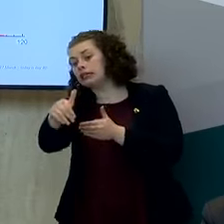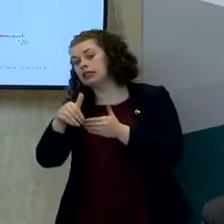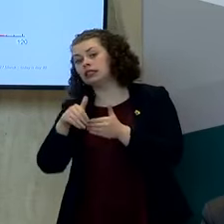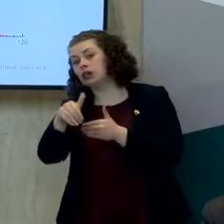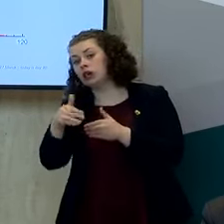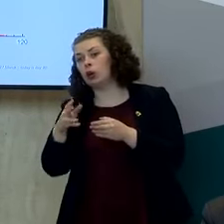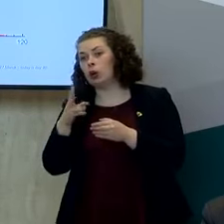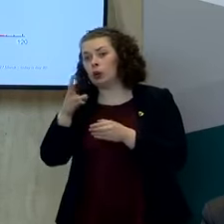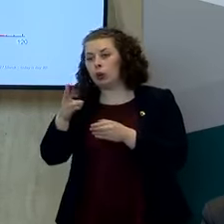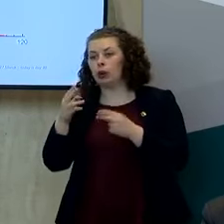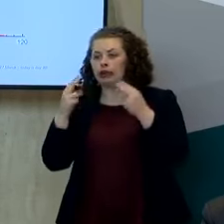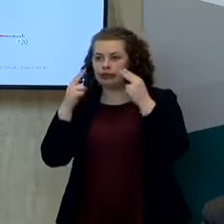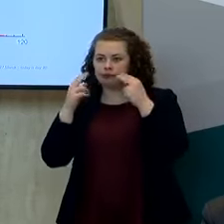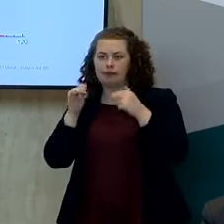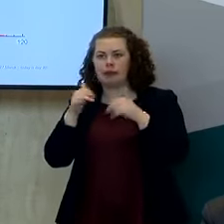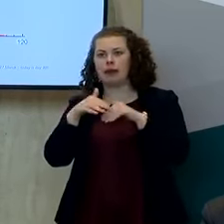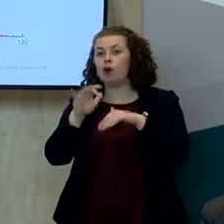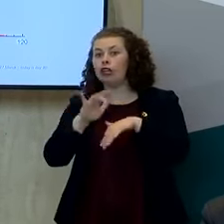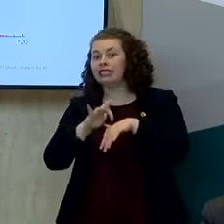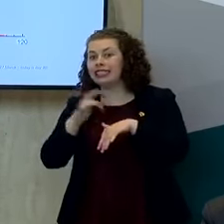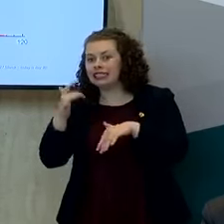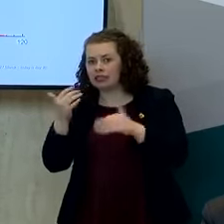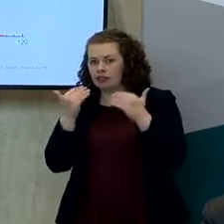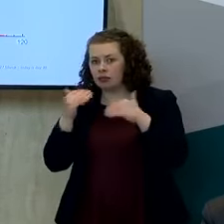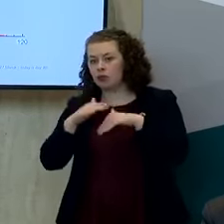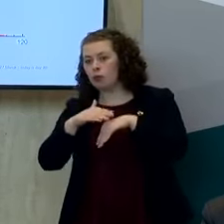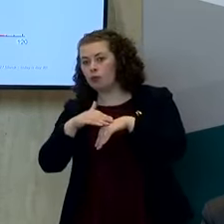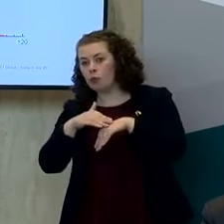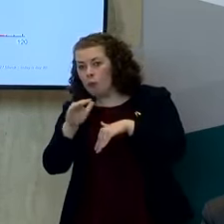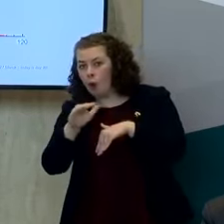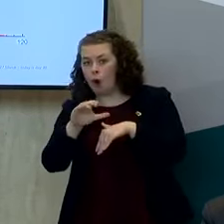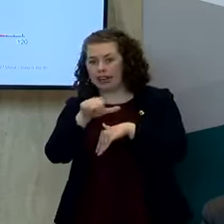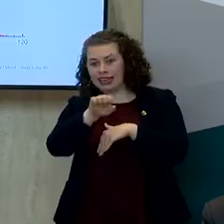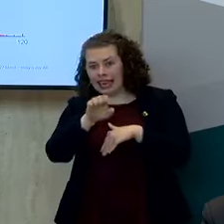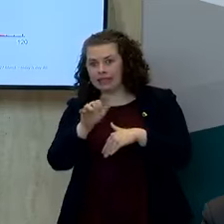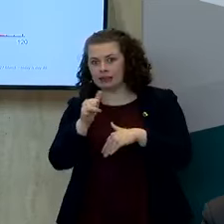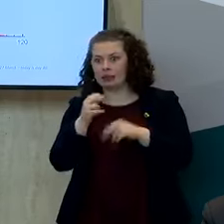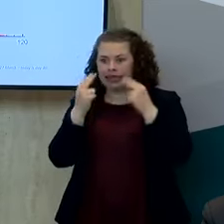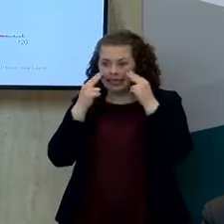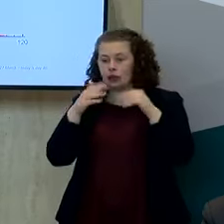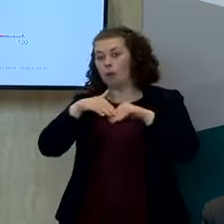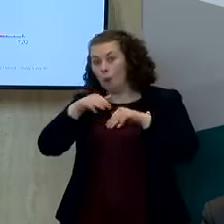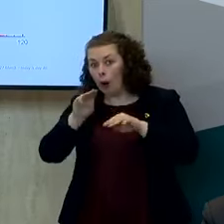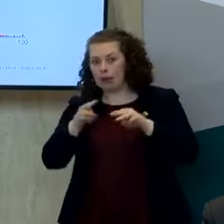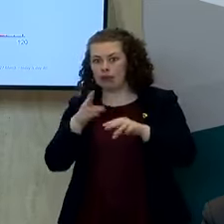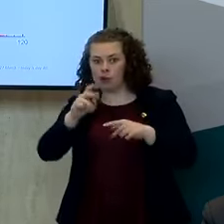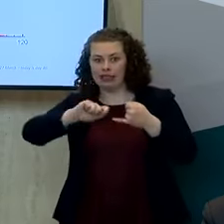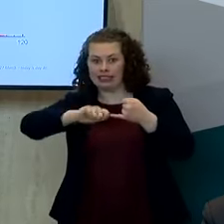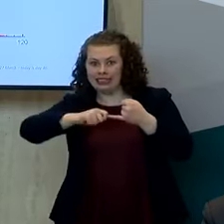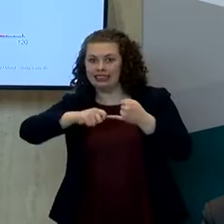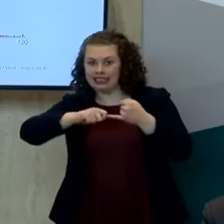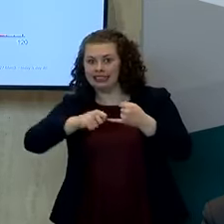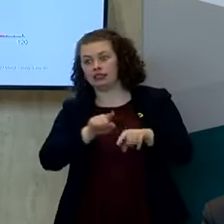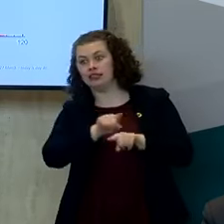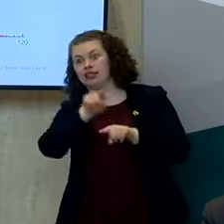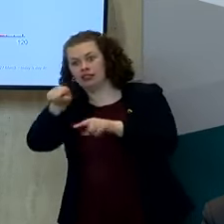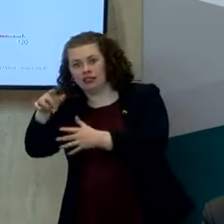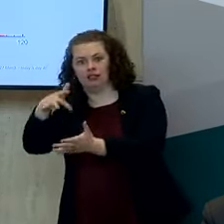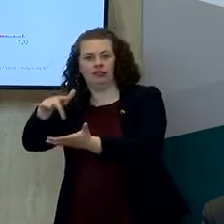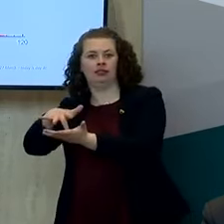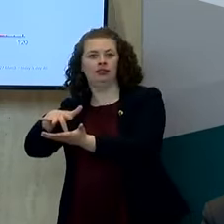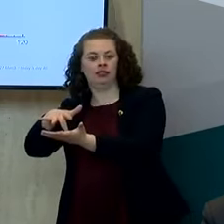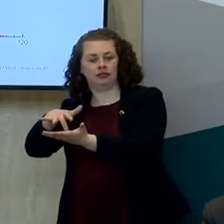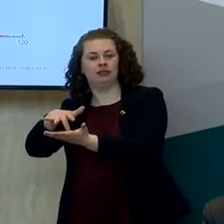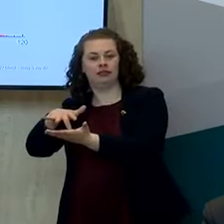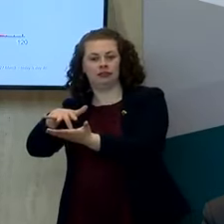a more sensitive case definition which will result in more people being referred for testing at a different stage in the cycle of this pandemic that's what